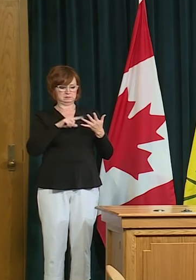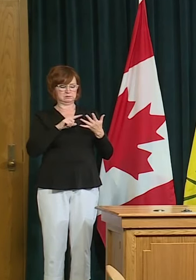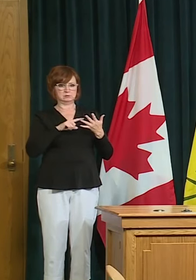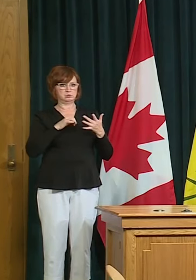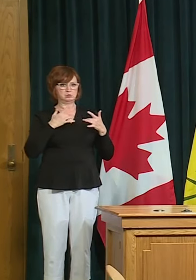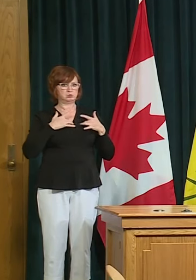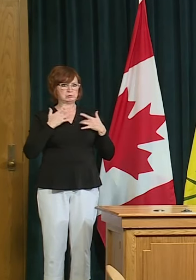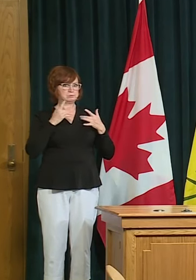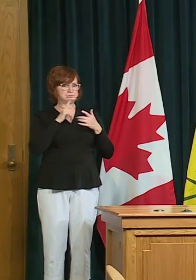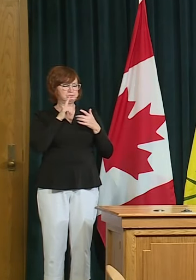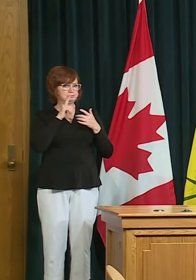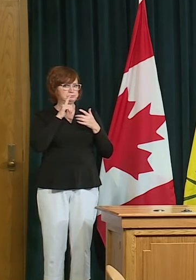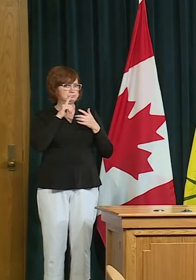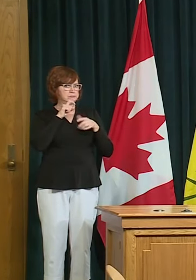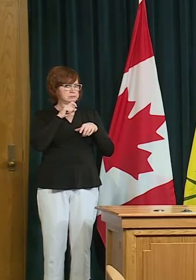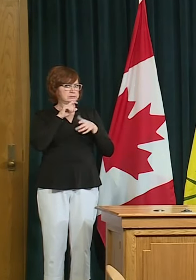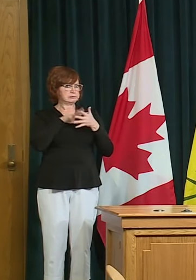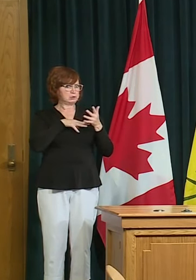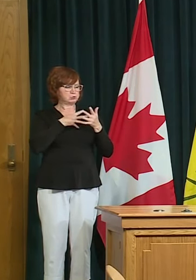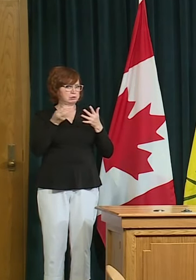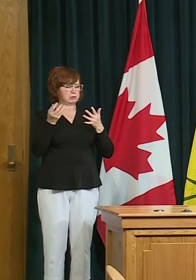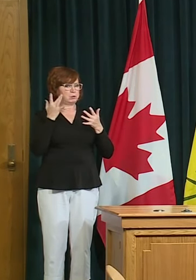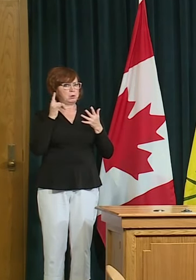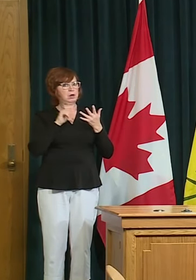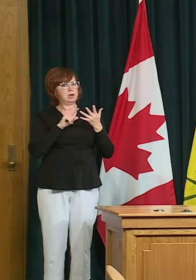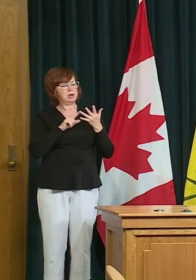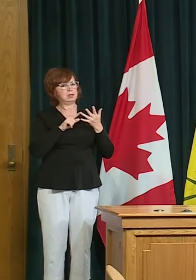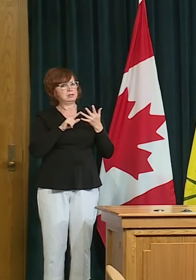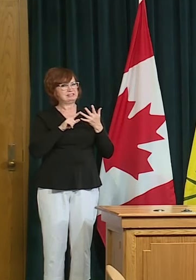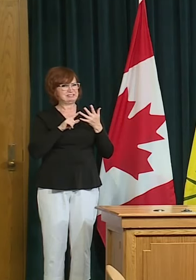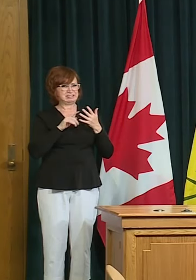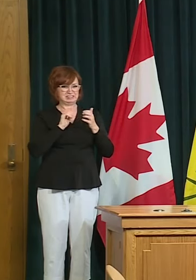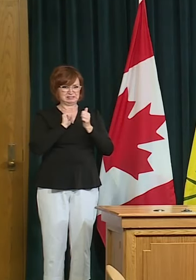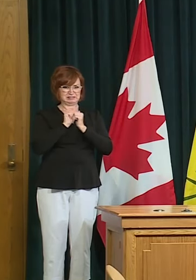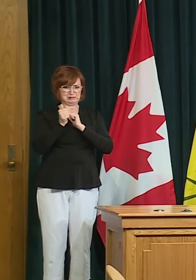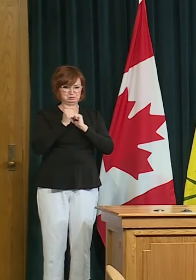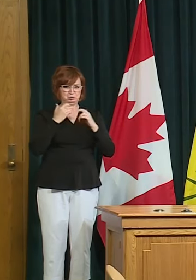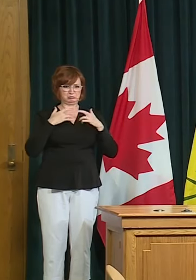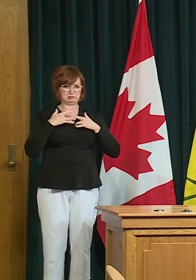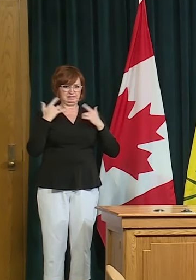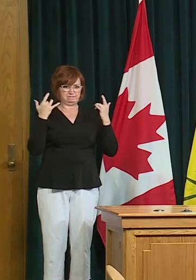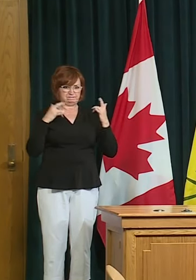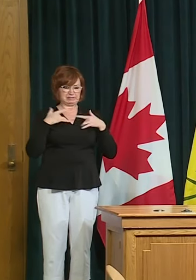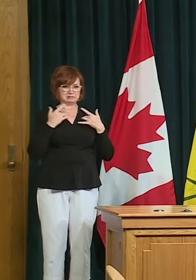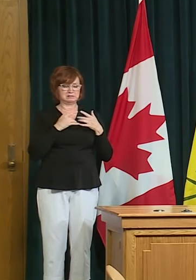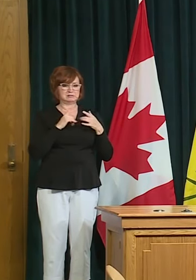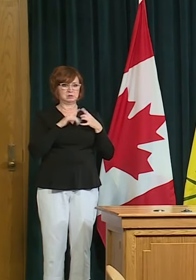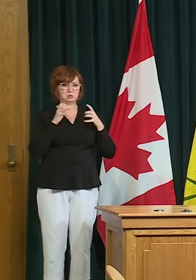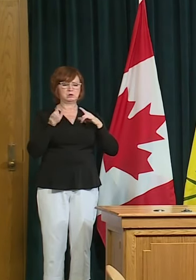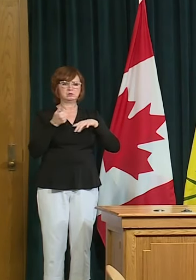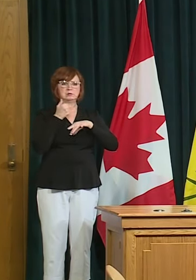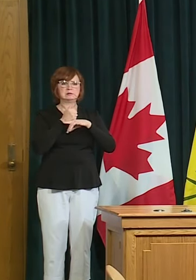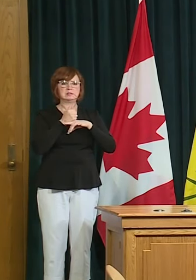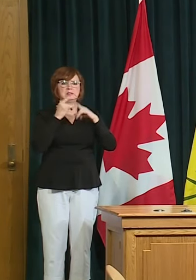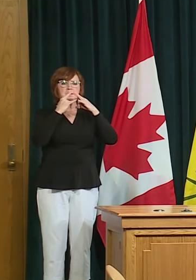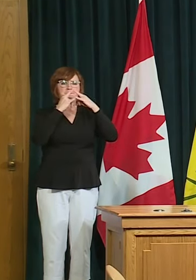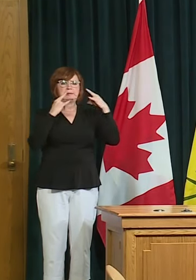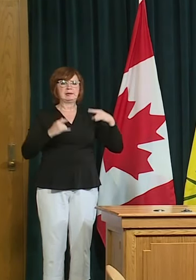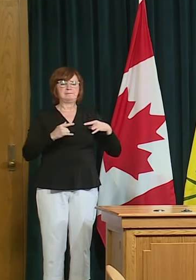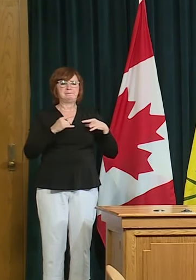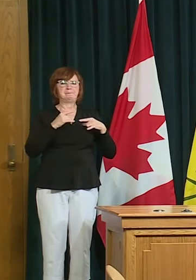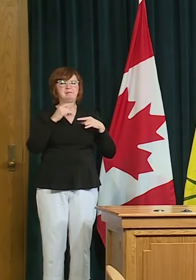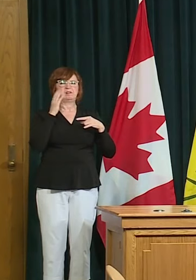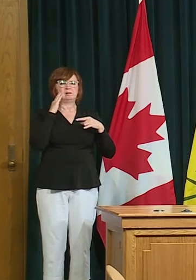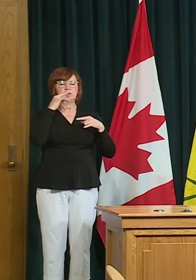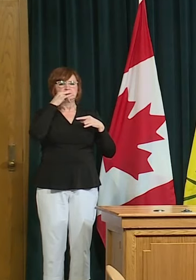and camps are looking to make plans they don't have guidelines on which they can even plan right now so uh do we have a date